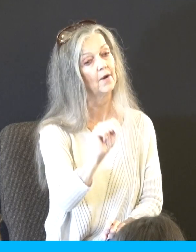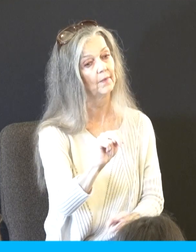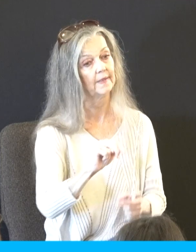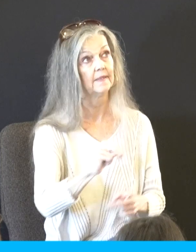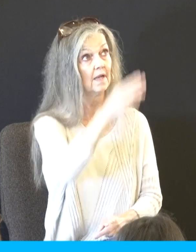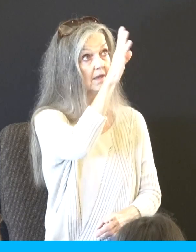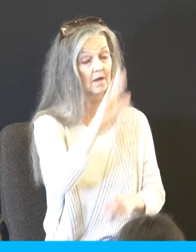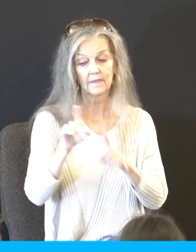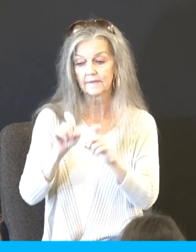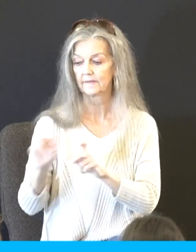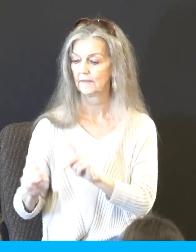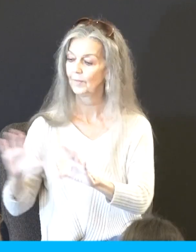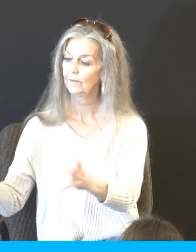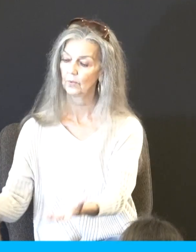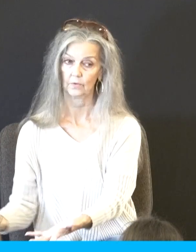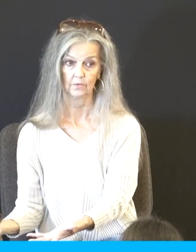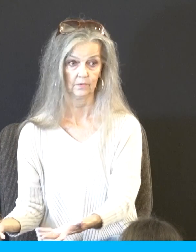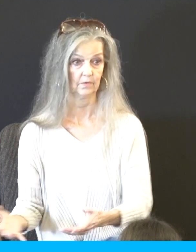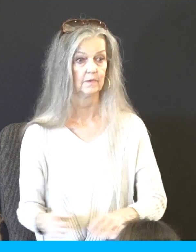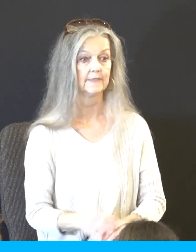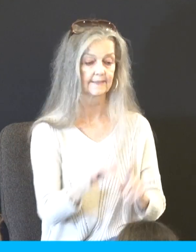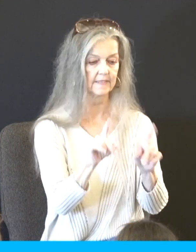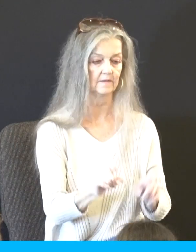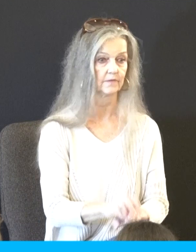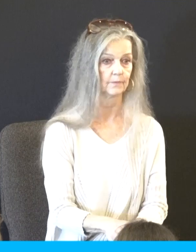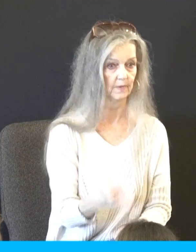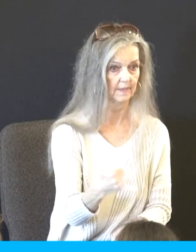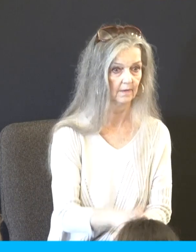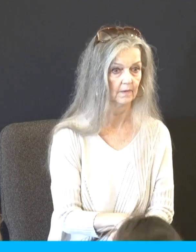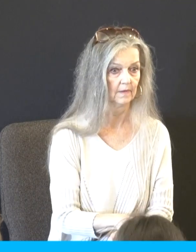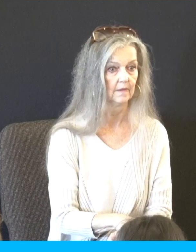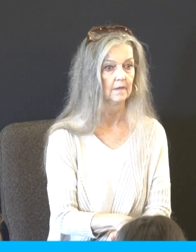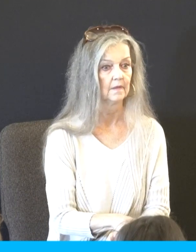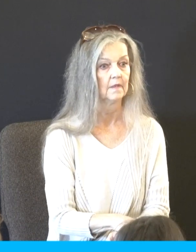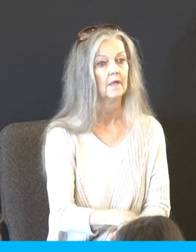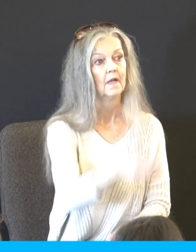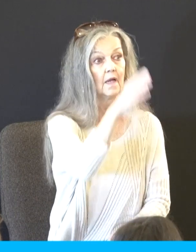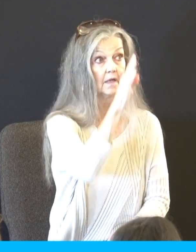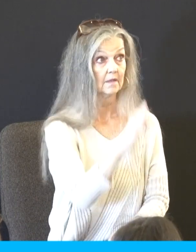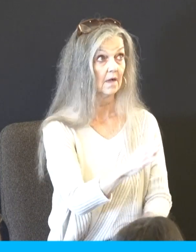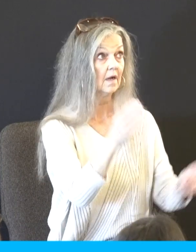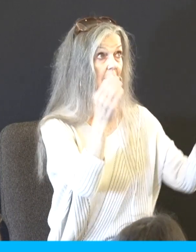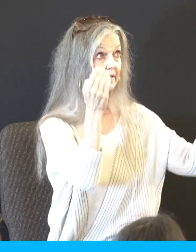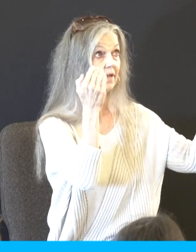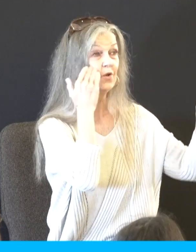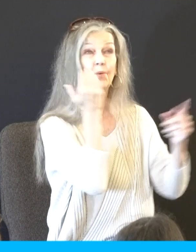all who are involved. It's a test. Let's see, now, God says he knows the end from the beginning. We have a term for that.